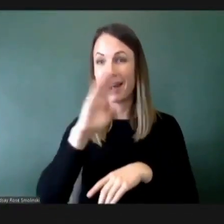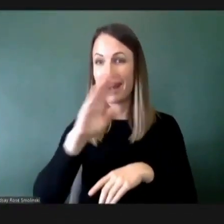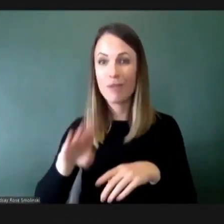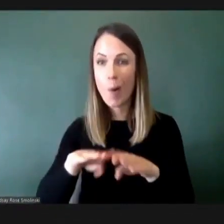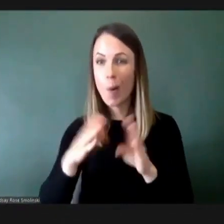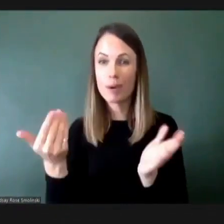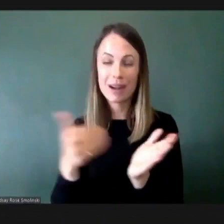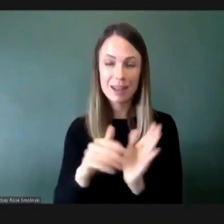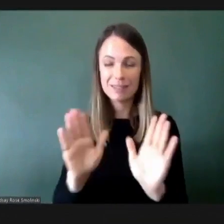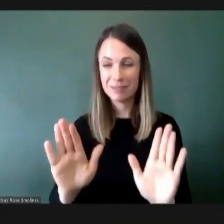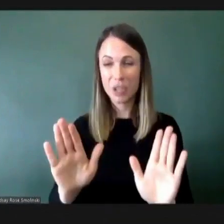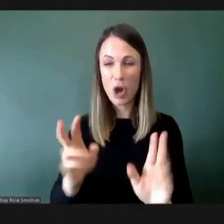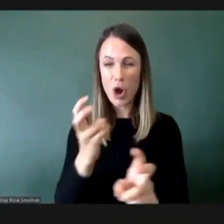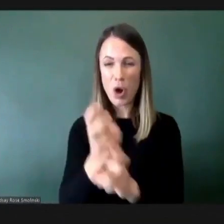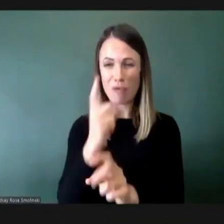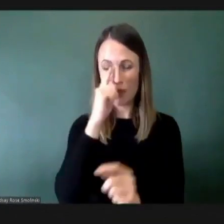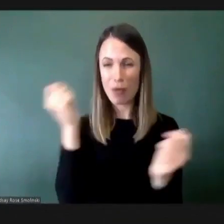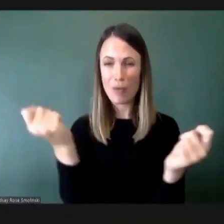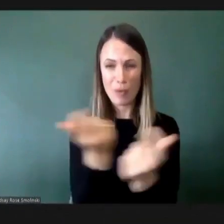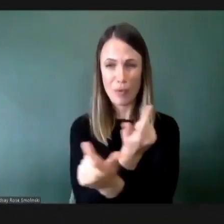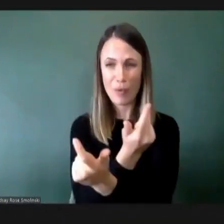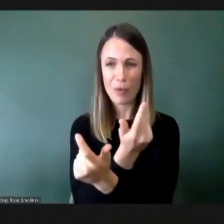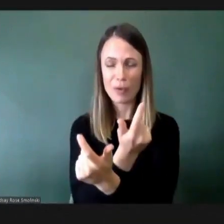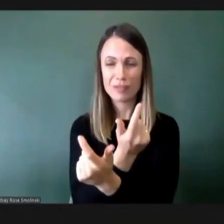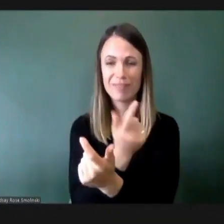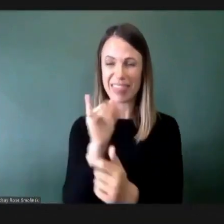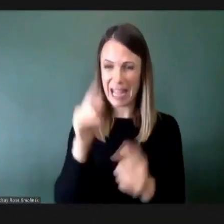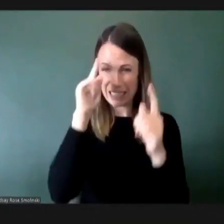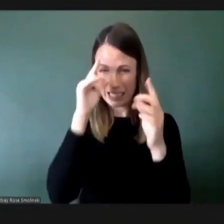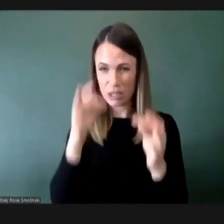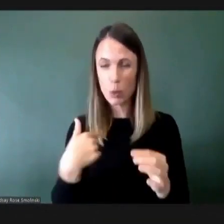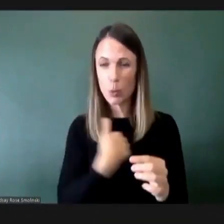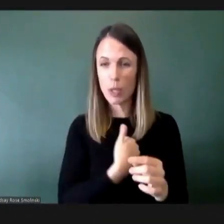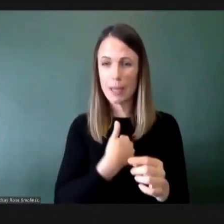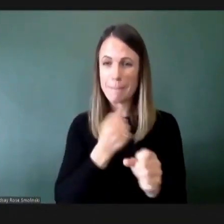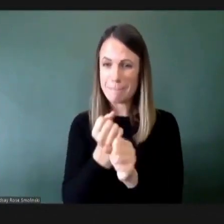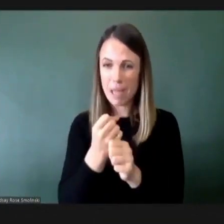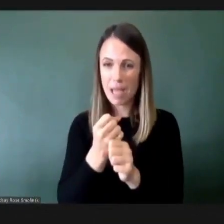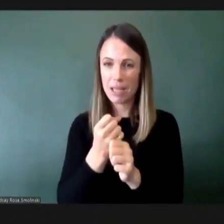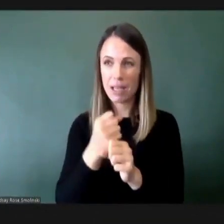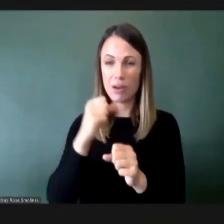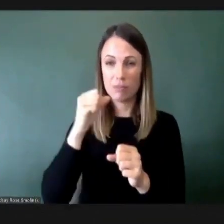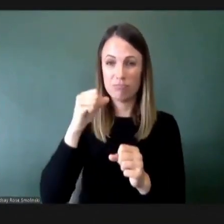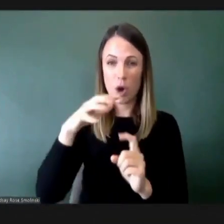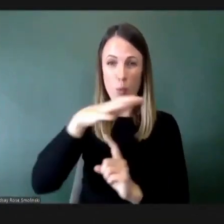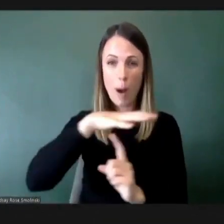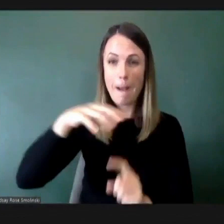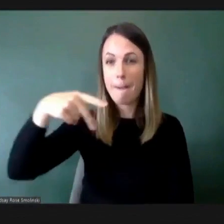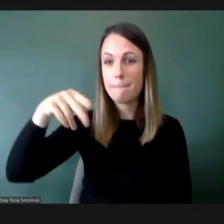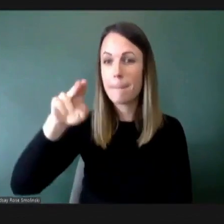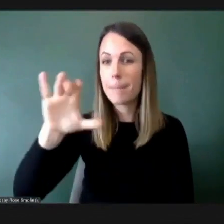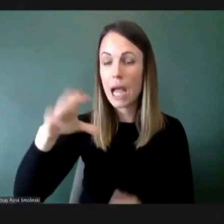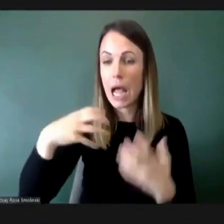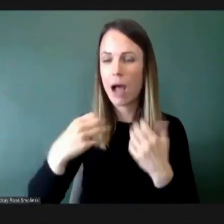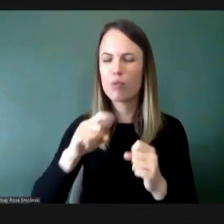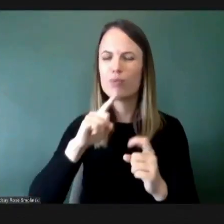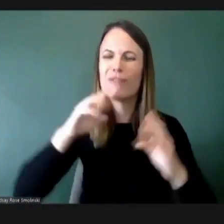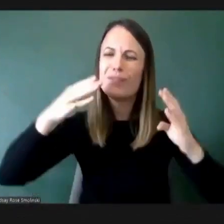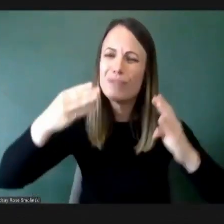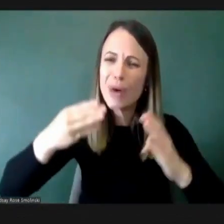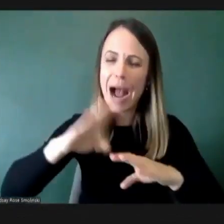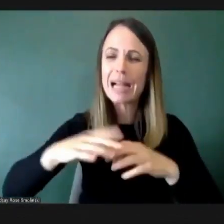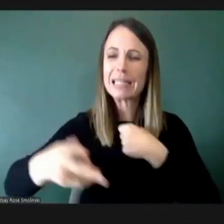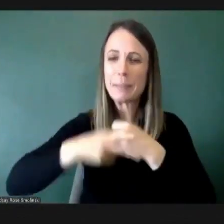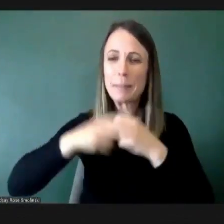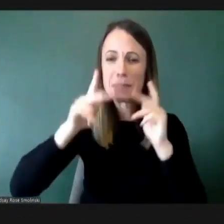And this is hard for everyone. The decisions that we are making around public health have everything to do with trying to keep